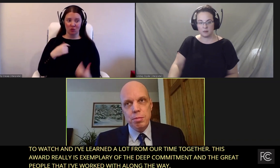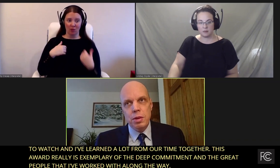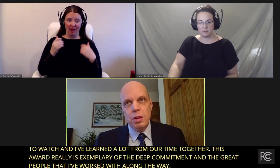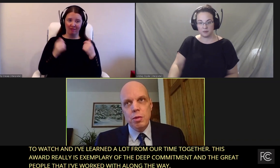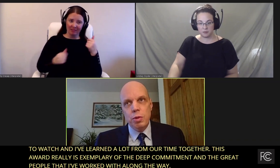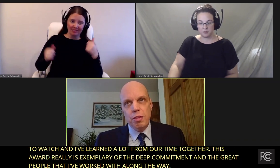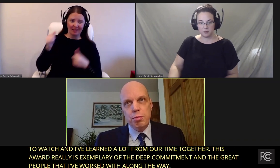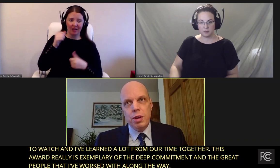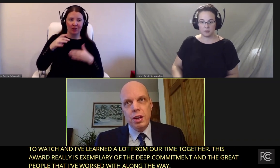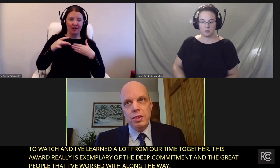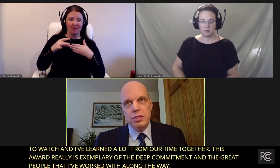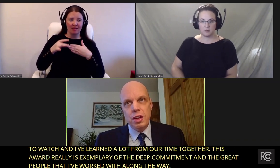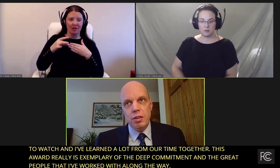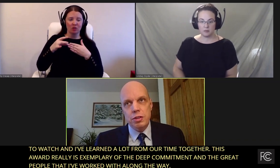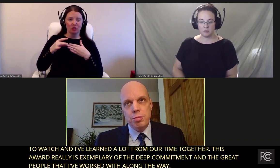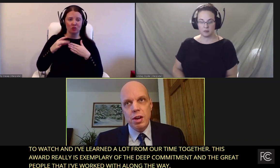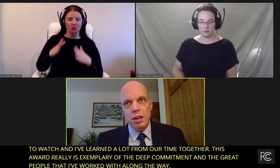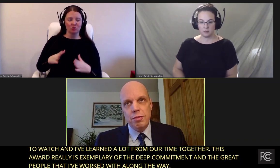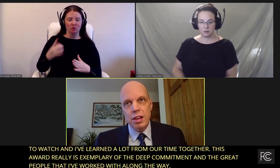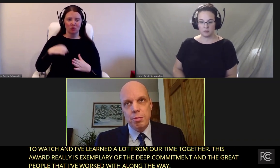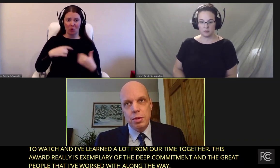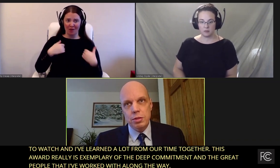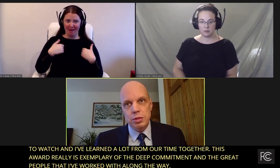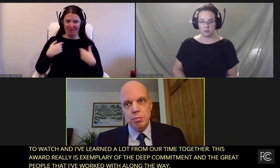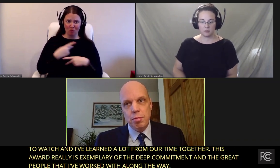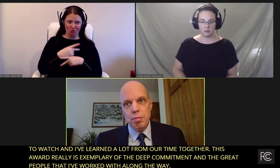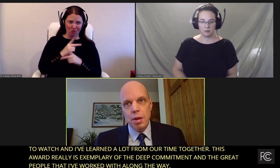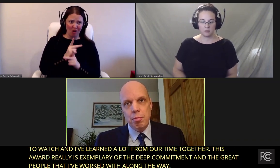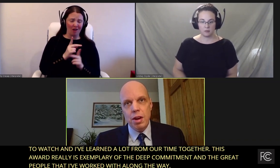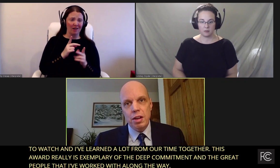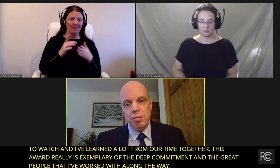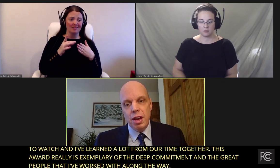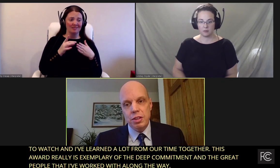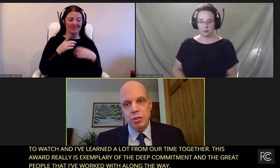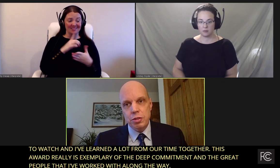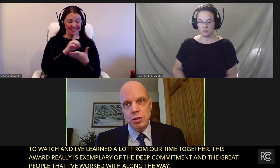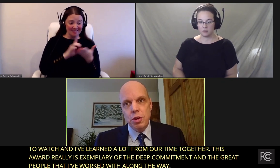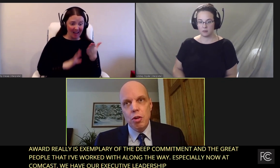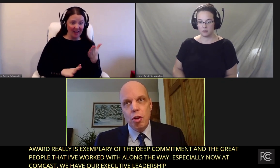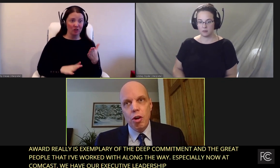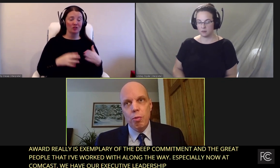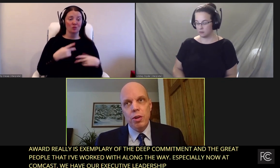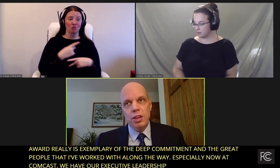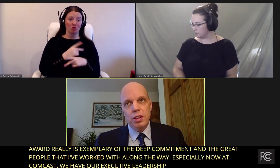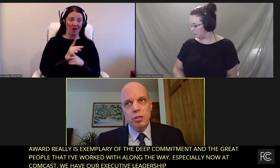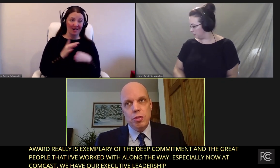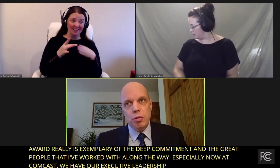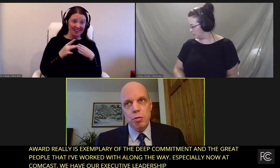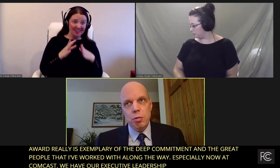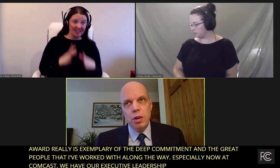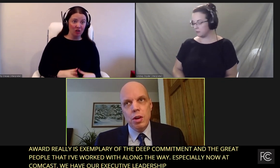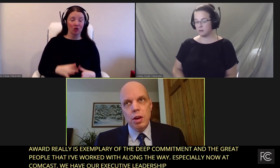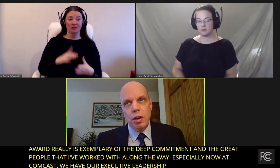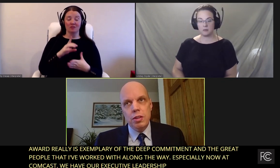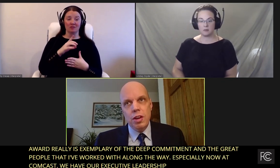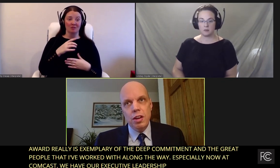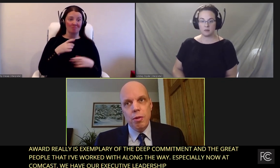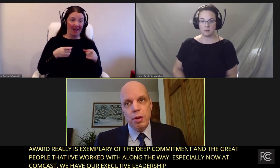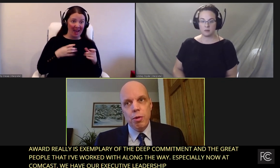leadership, we have product designers, product developers, product managers, all working to